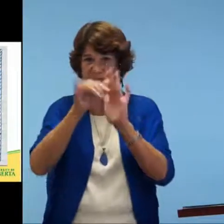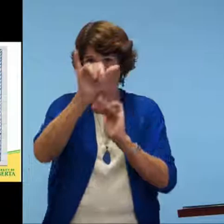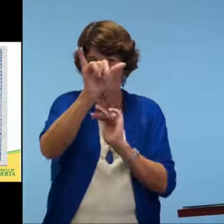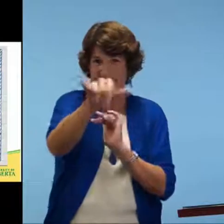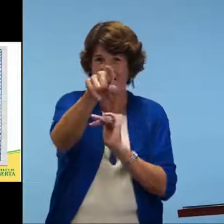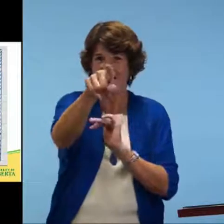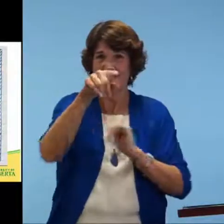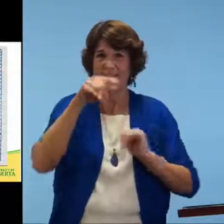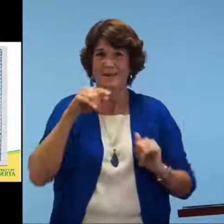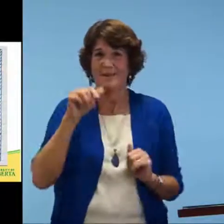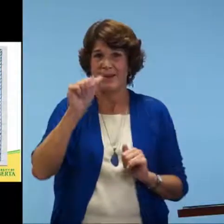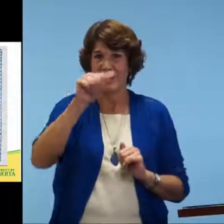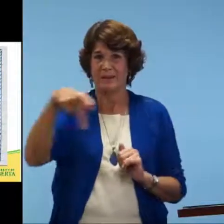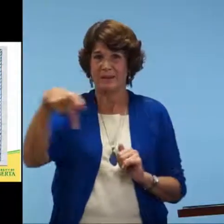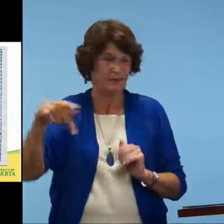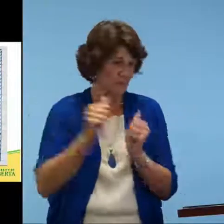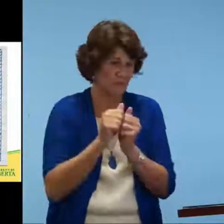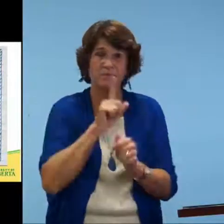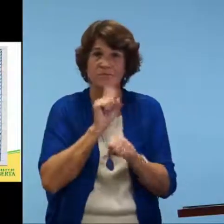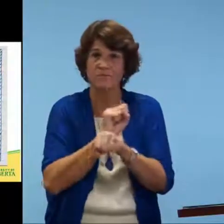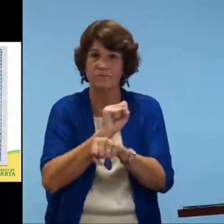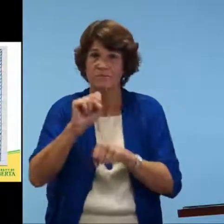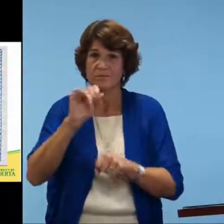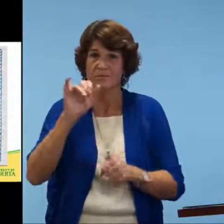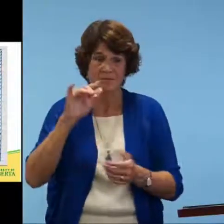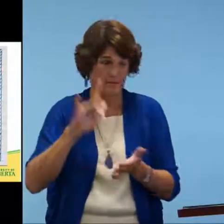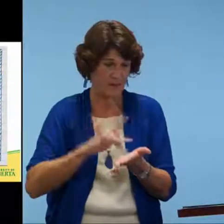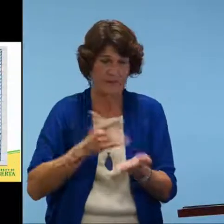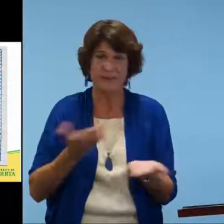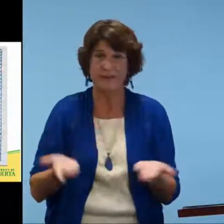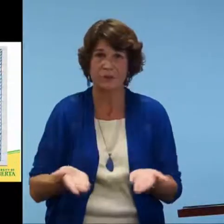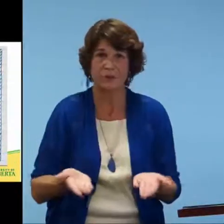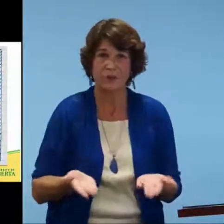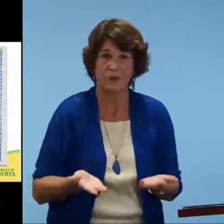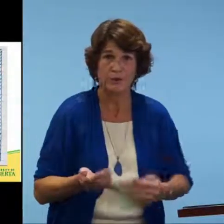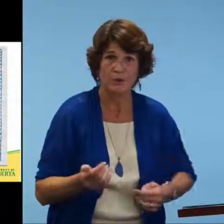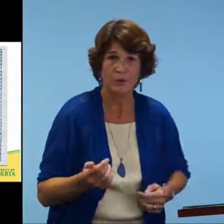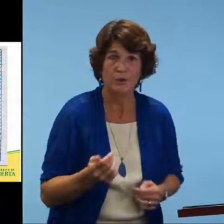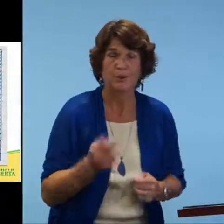I'm hoping that I can share a demonstration with you on my iPad right now.